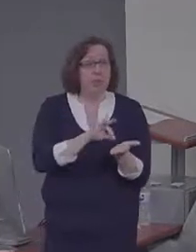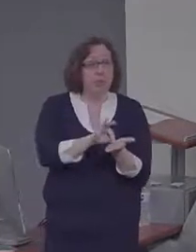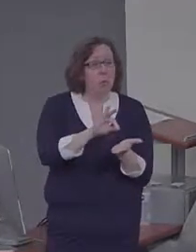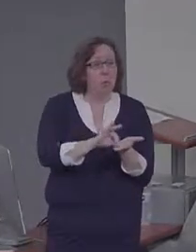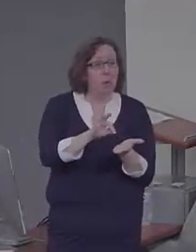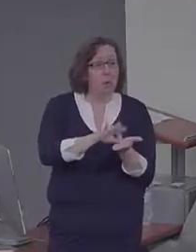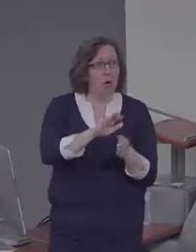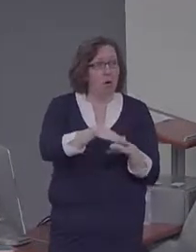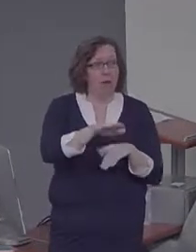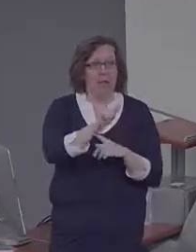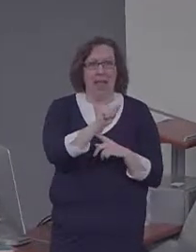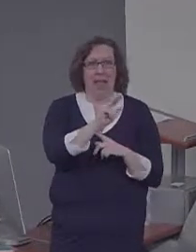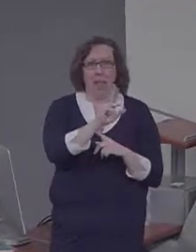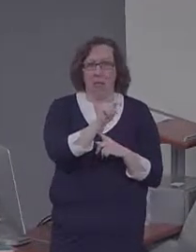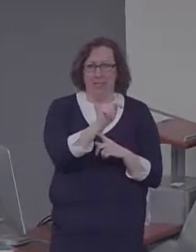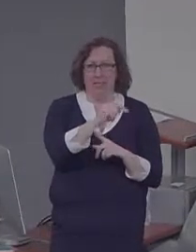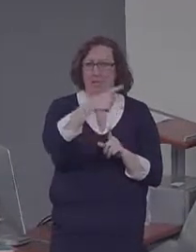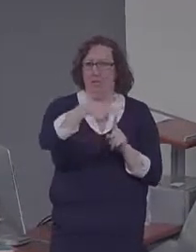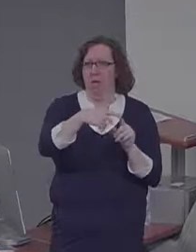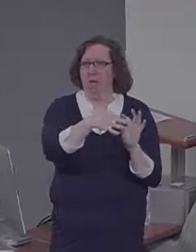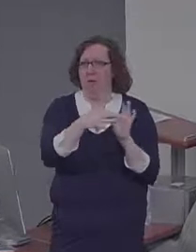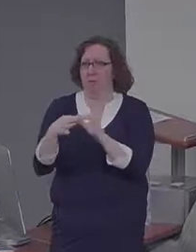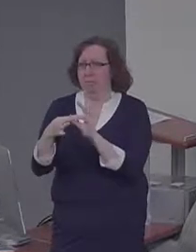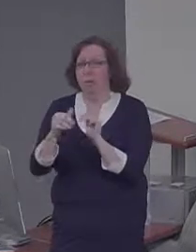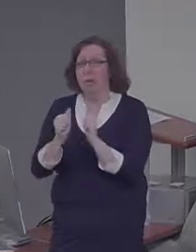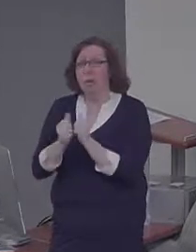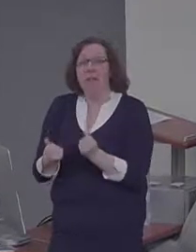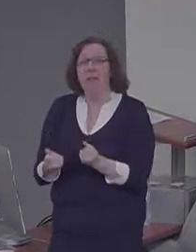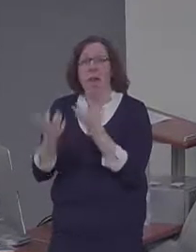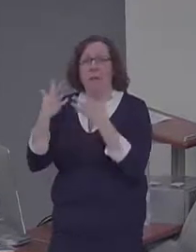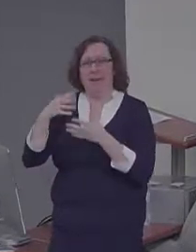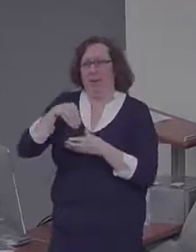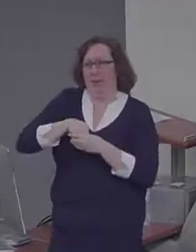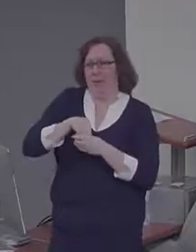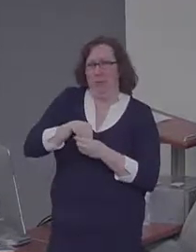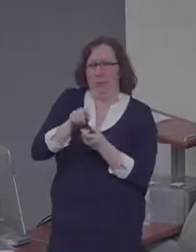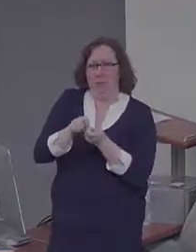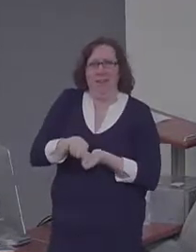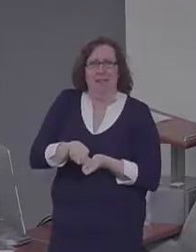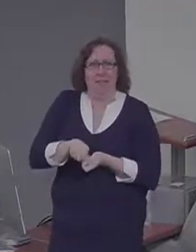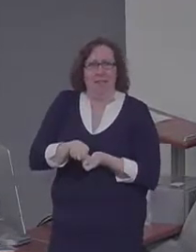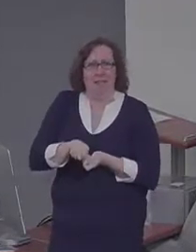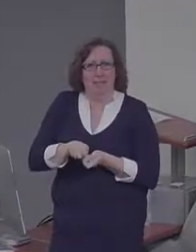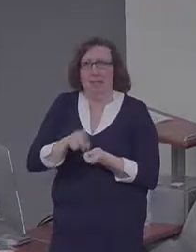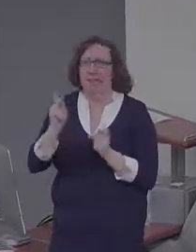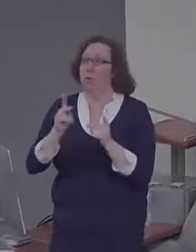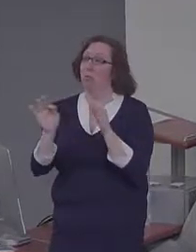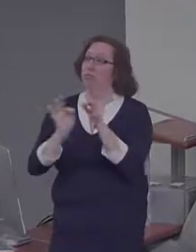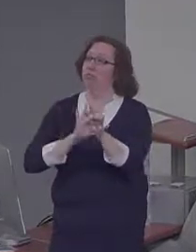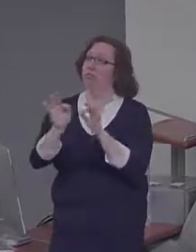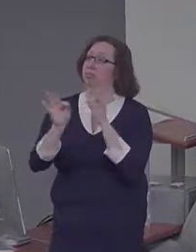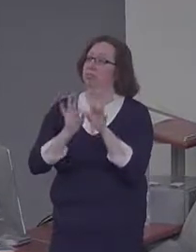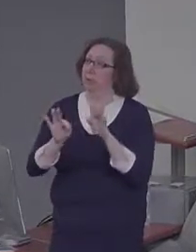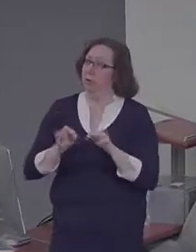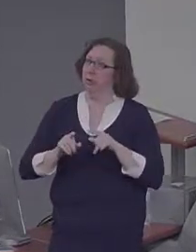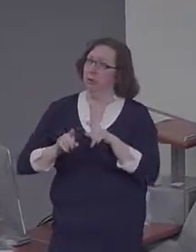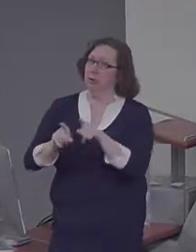correlated with the number of internal details that people provided in episodic future simulations. More